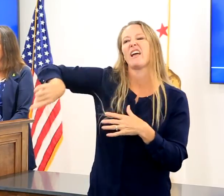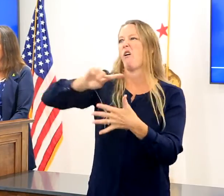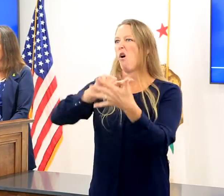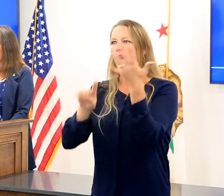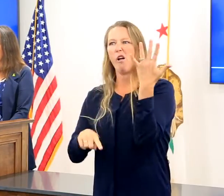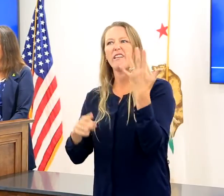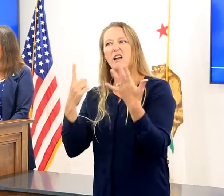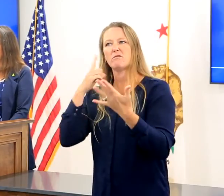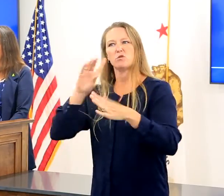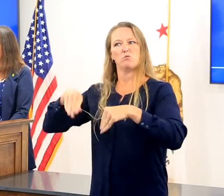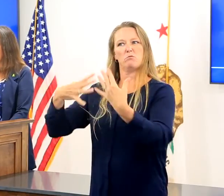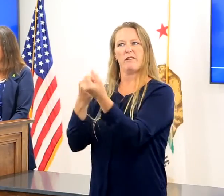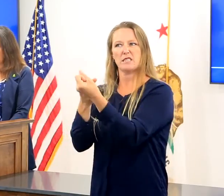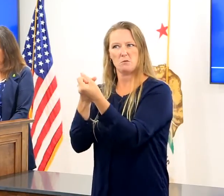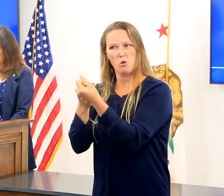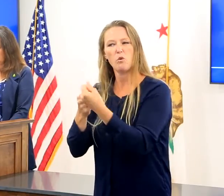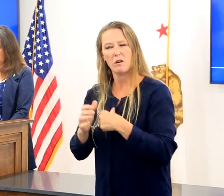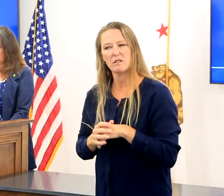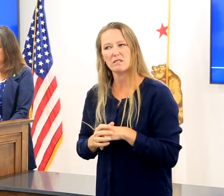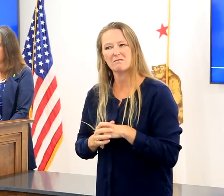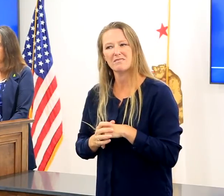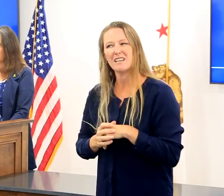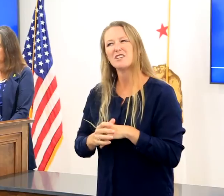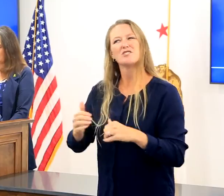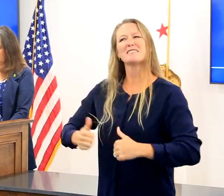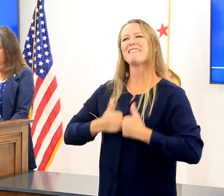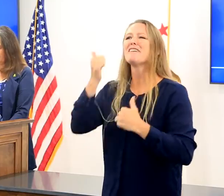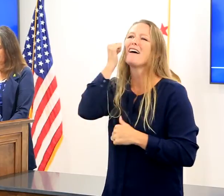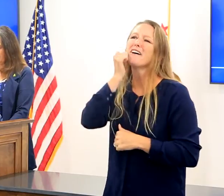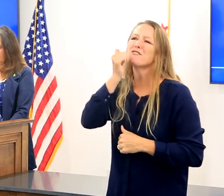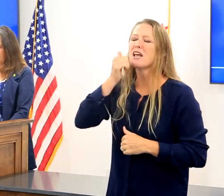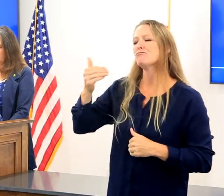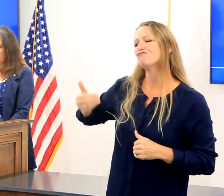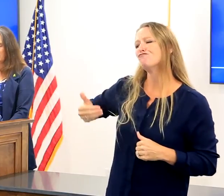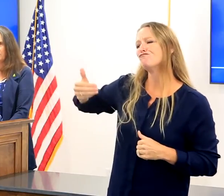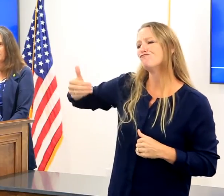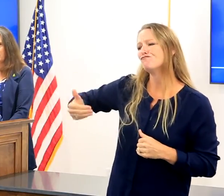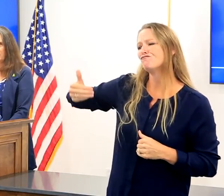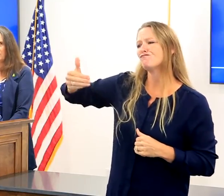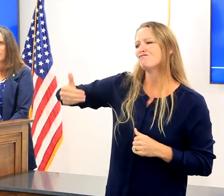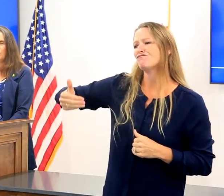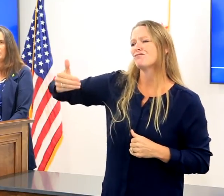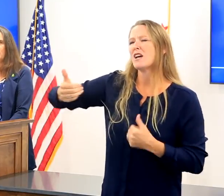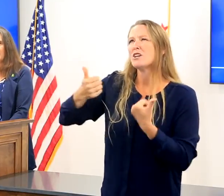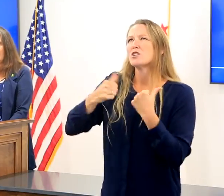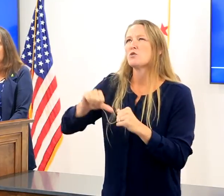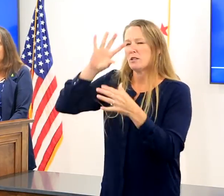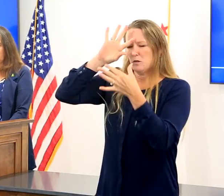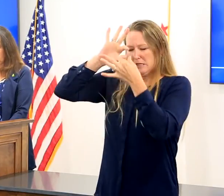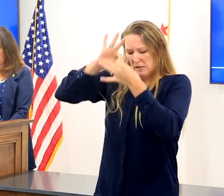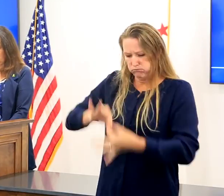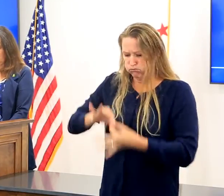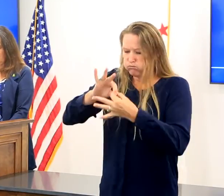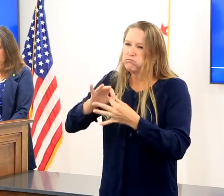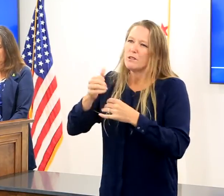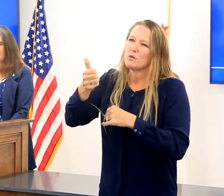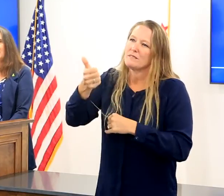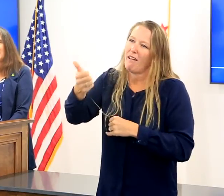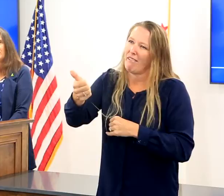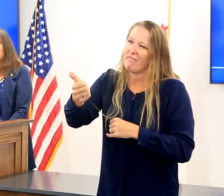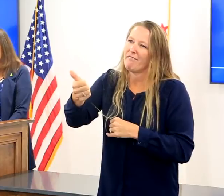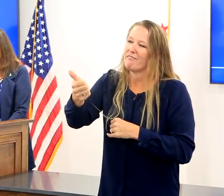Work to ground and center your feelings of uncertainty. It's important to focus on what you can control,